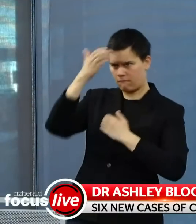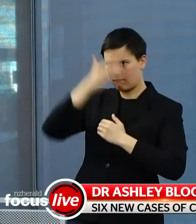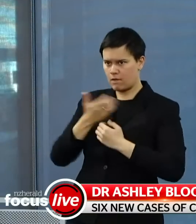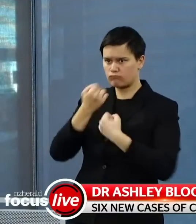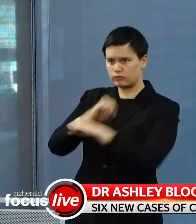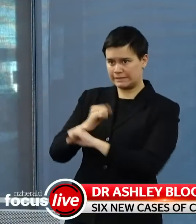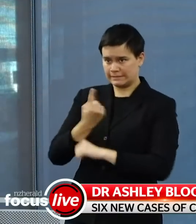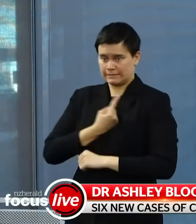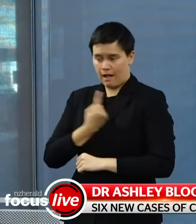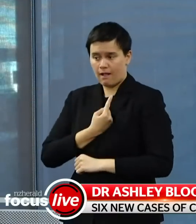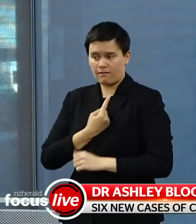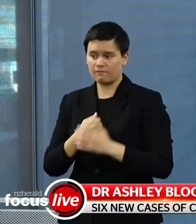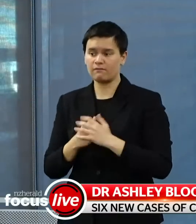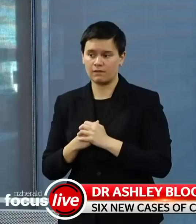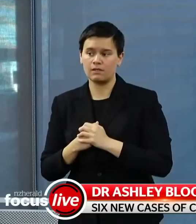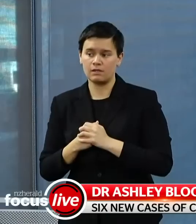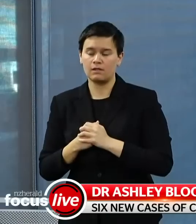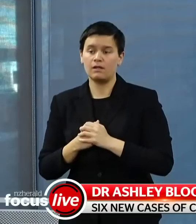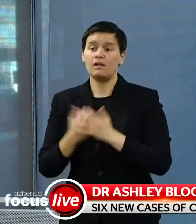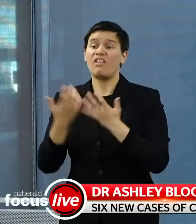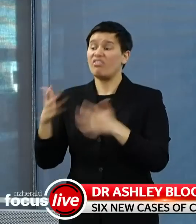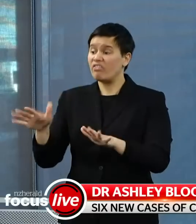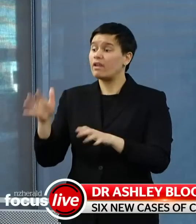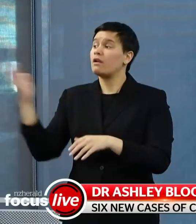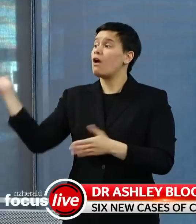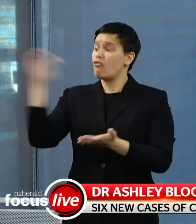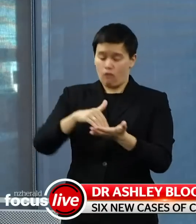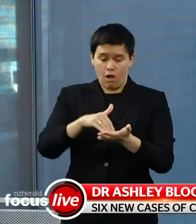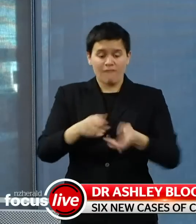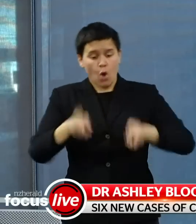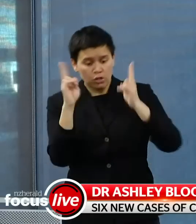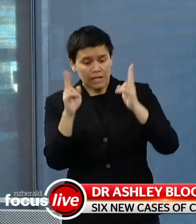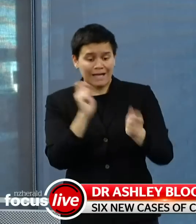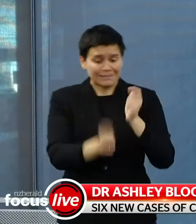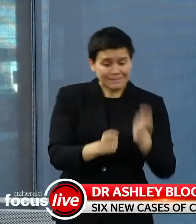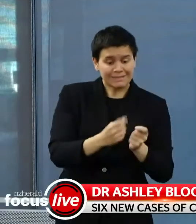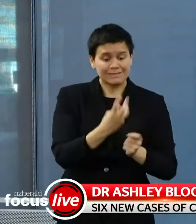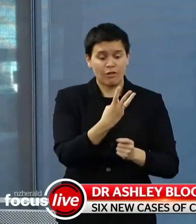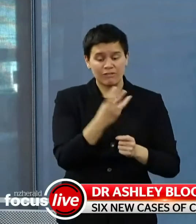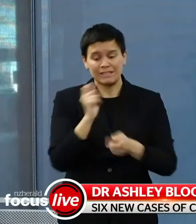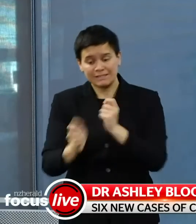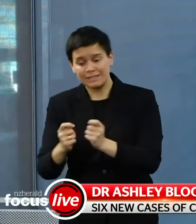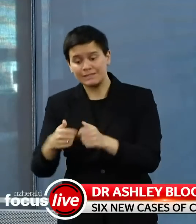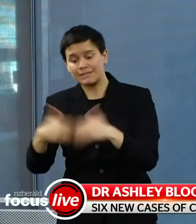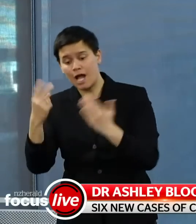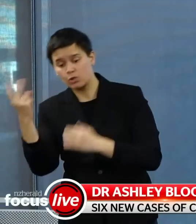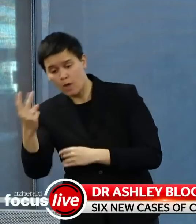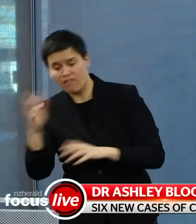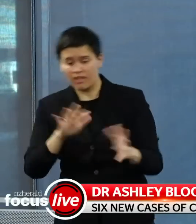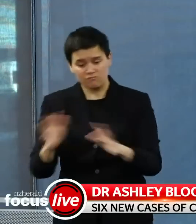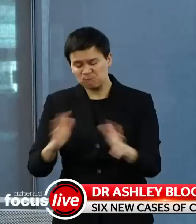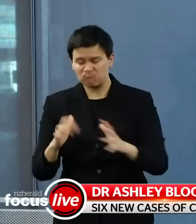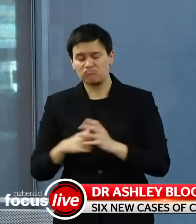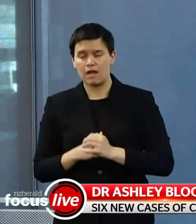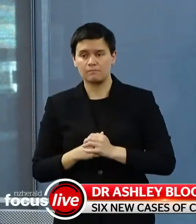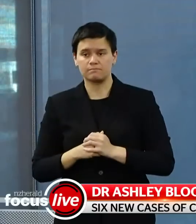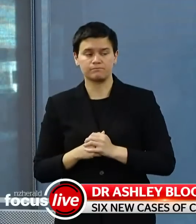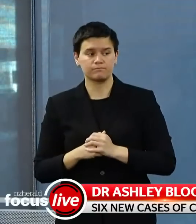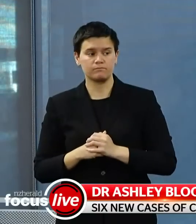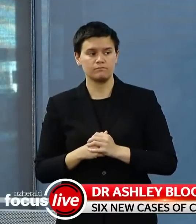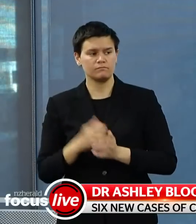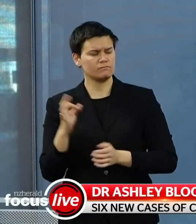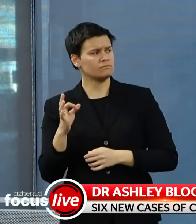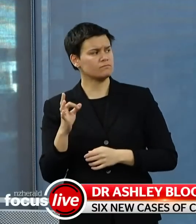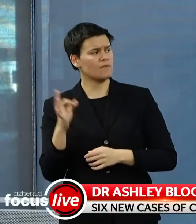you know, particular caution, um, uh, and precaution being taken with people on those flights. Could I ask you one quick more question? Serological testing. Could you just